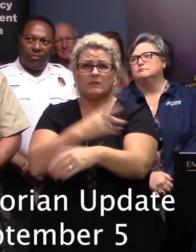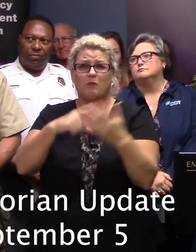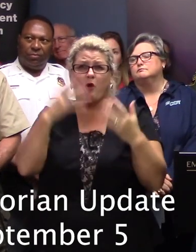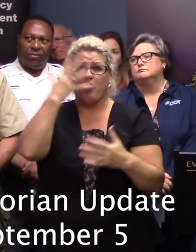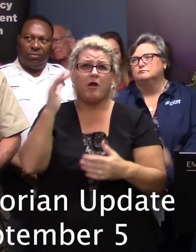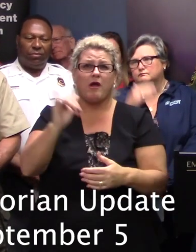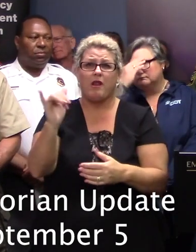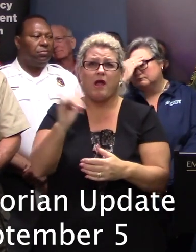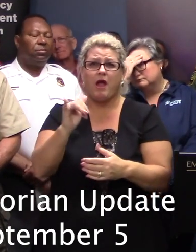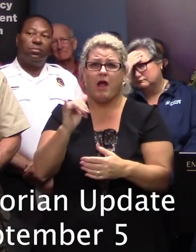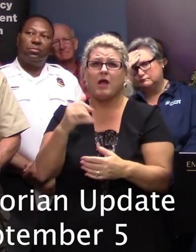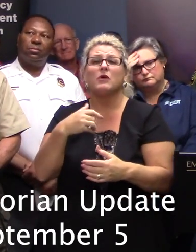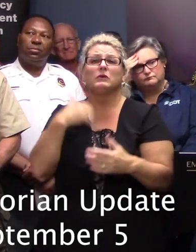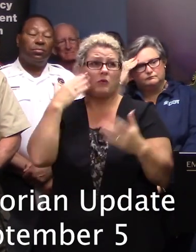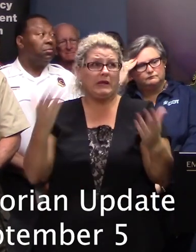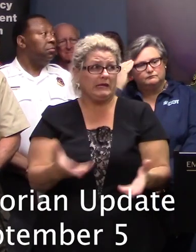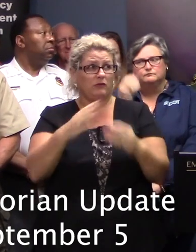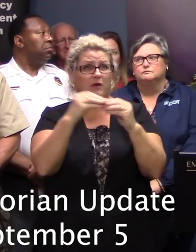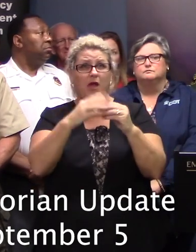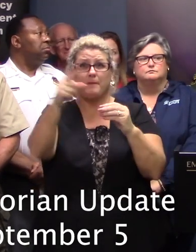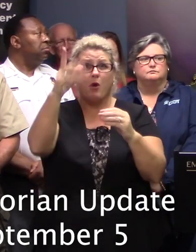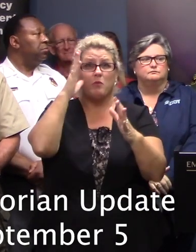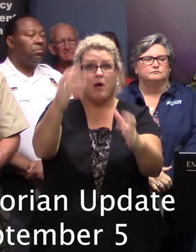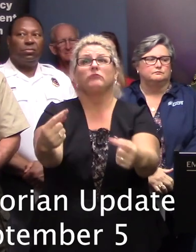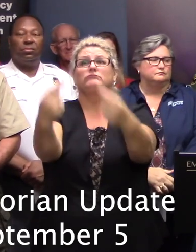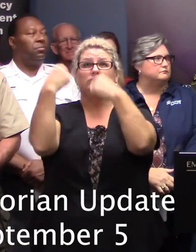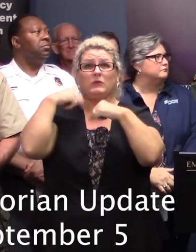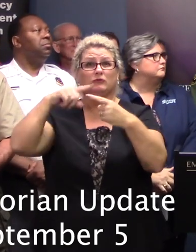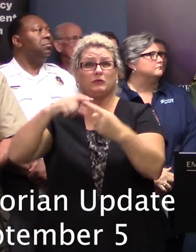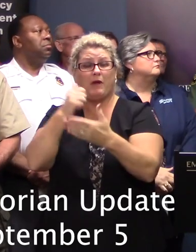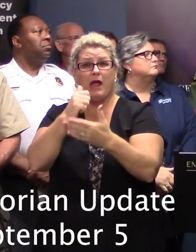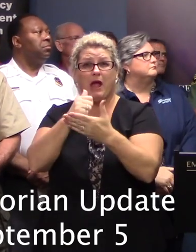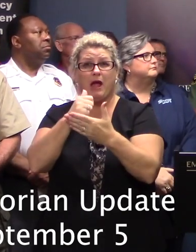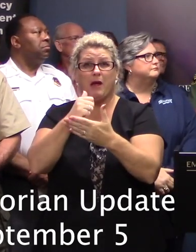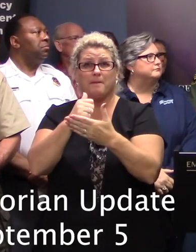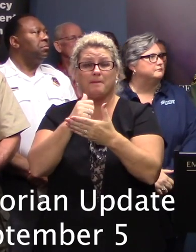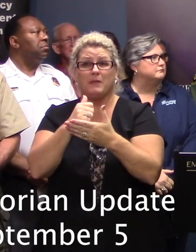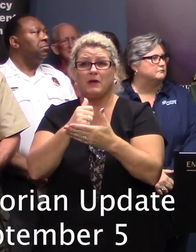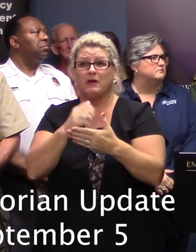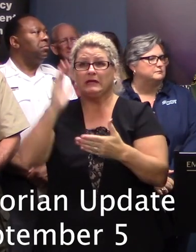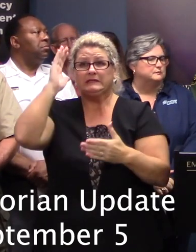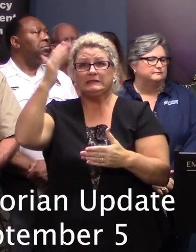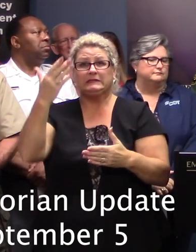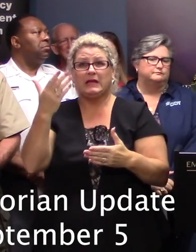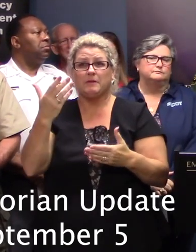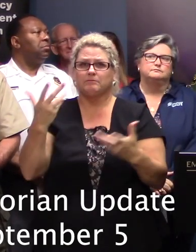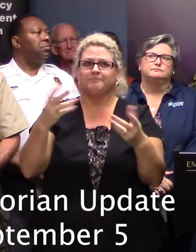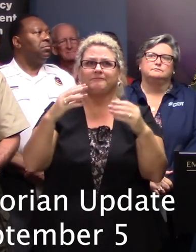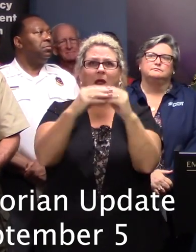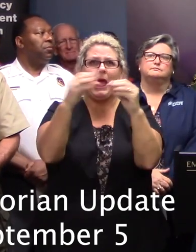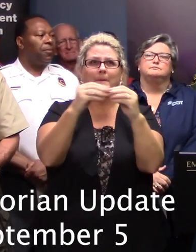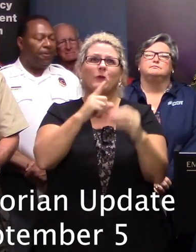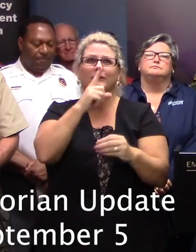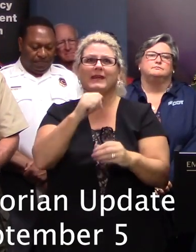emergency responders here in the midlands are they going to be diverted to help clear that up especially given that it seems that we're kind of out of the optimum of